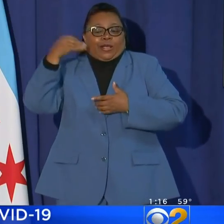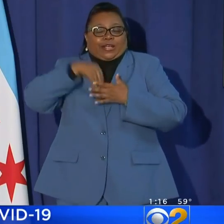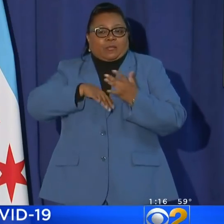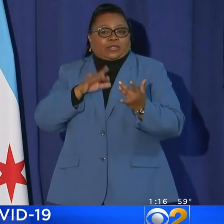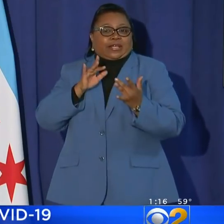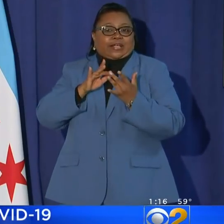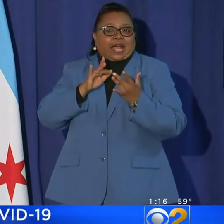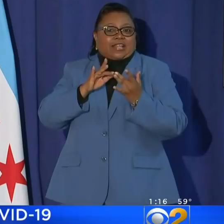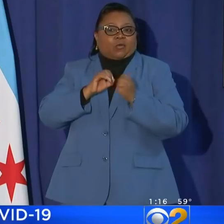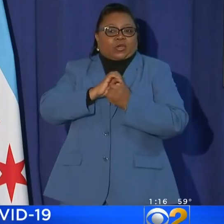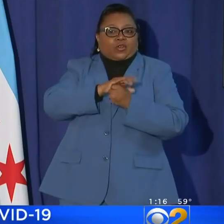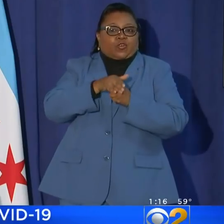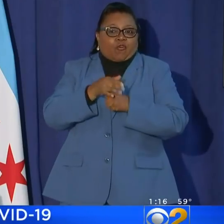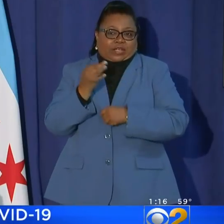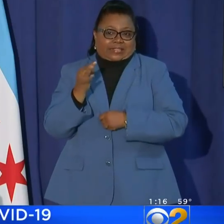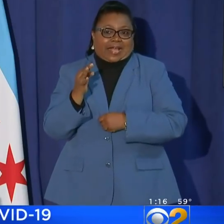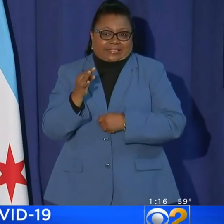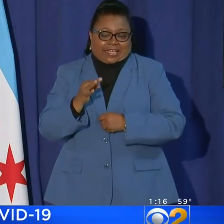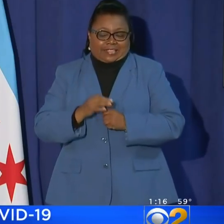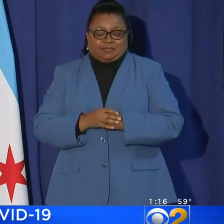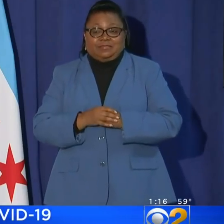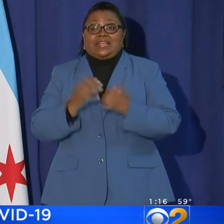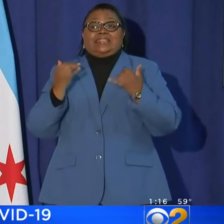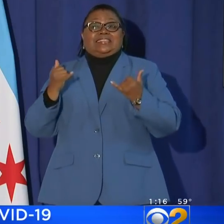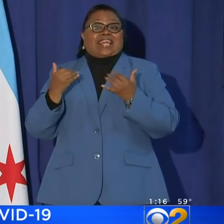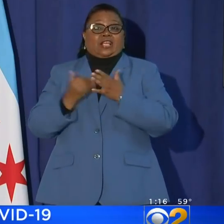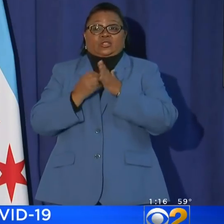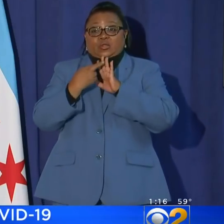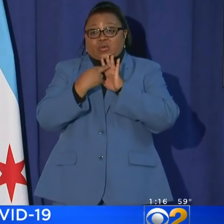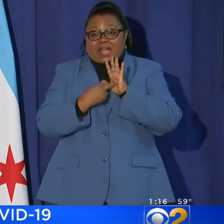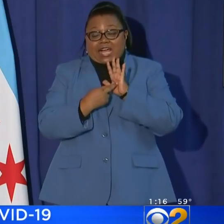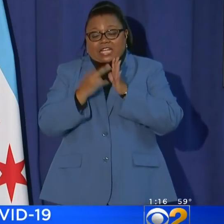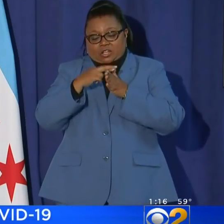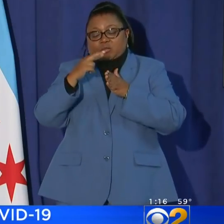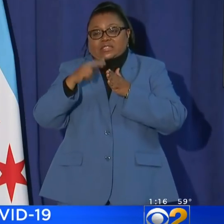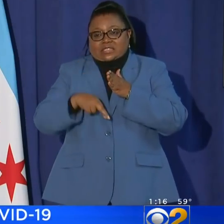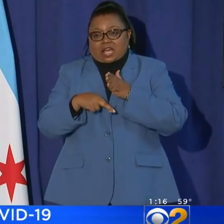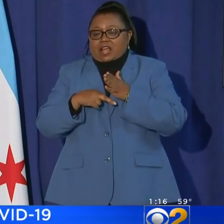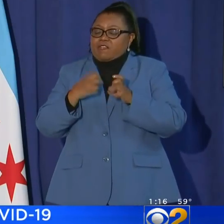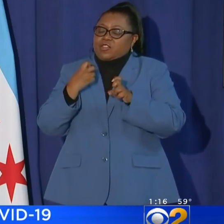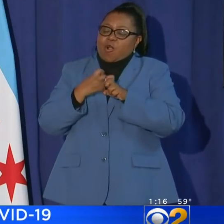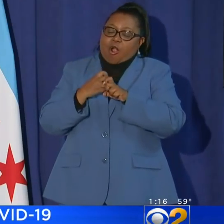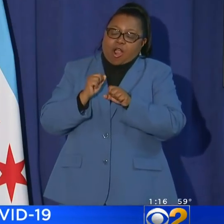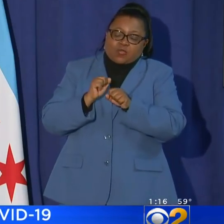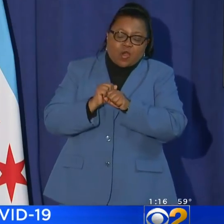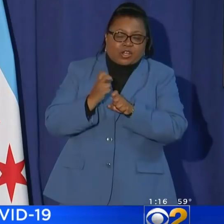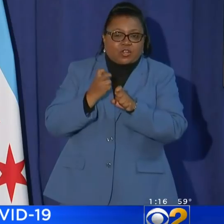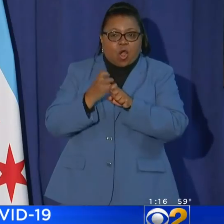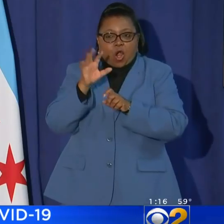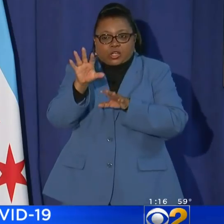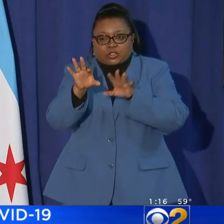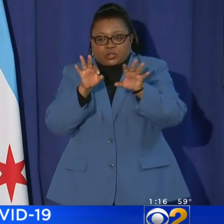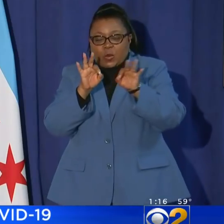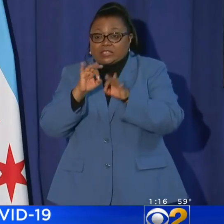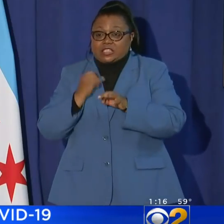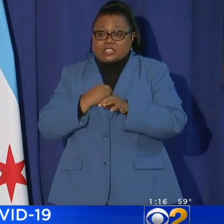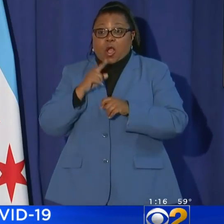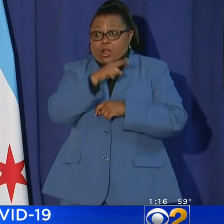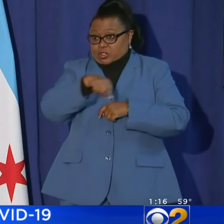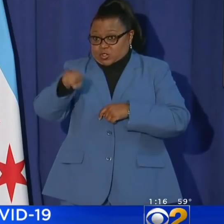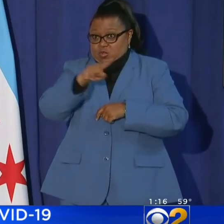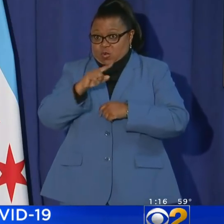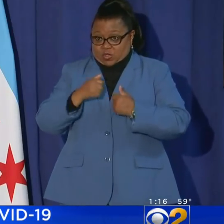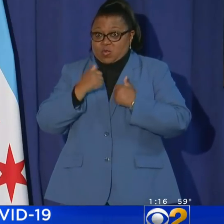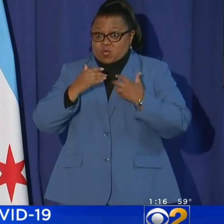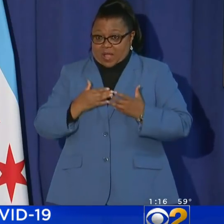into contact with COVID-19. Today's new guidelines are the result of the hard work and hard choices you,